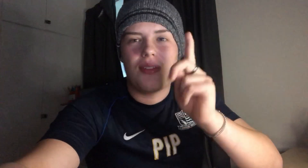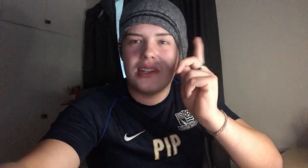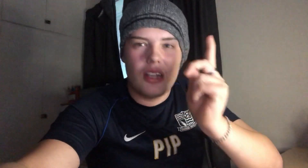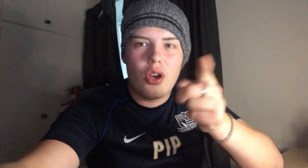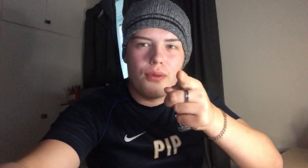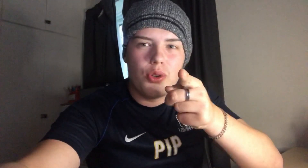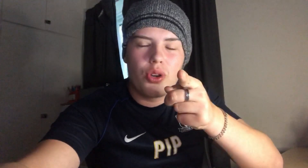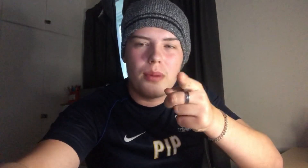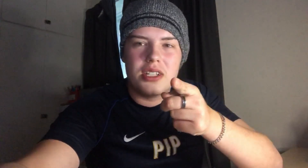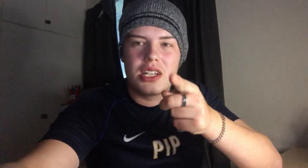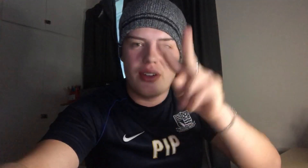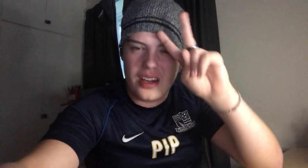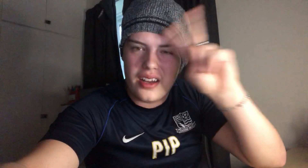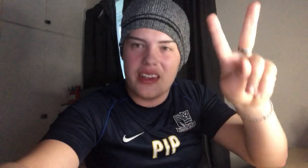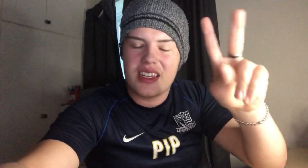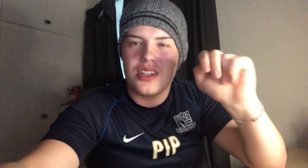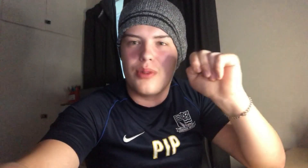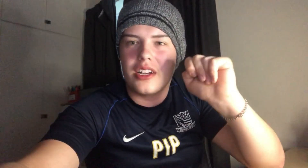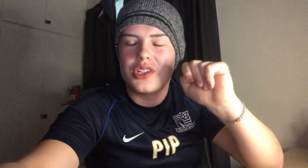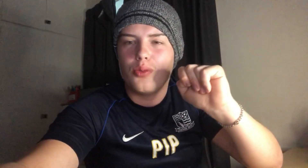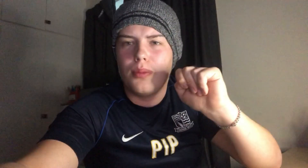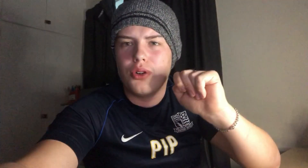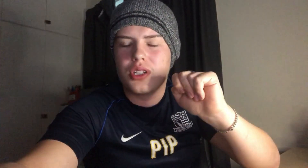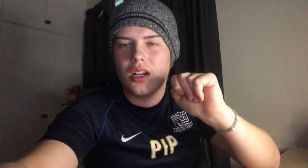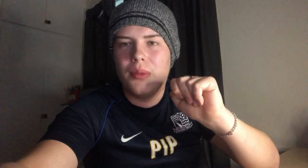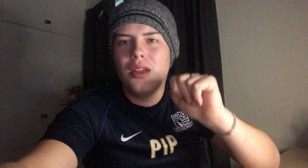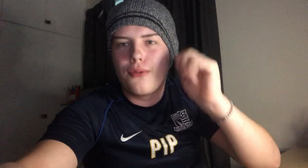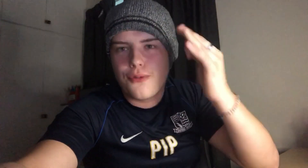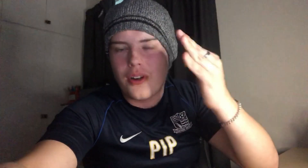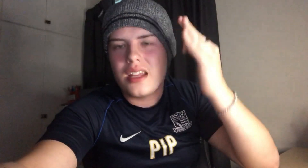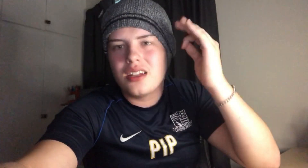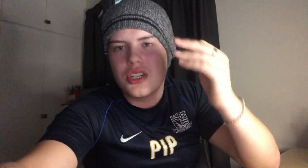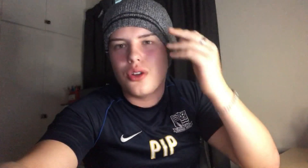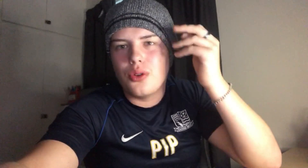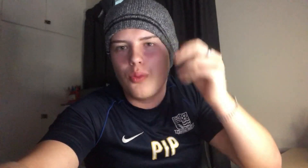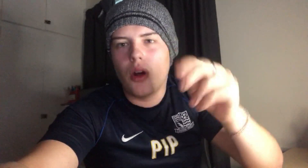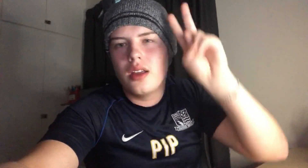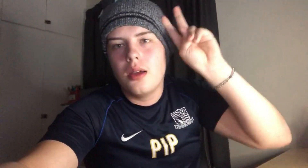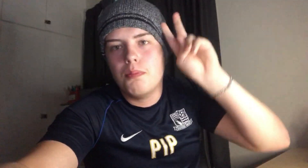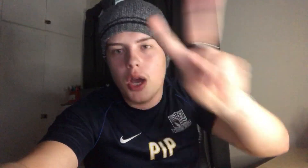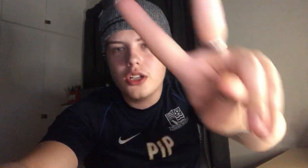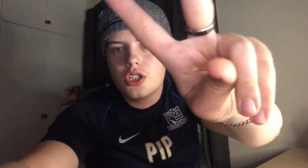I've seen a lot of your comments going like this, so we're going to do it one more time. Three, two, one, boost.